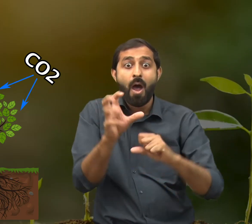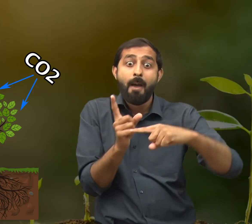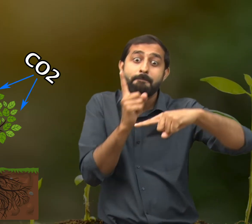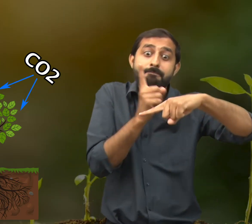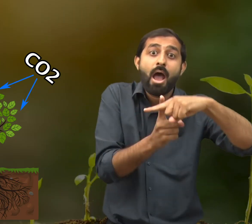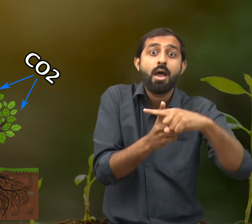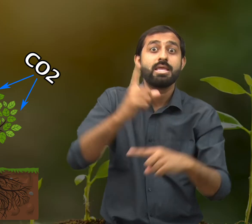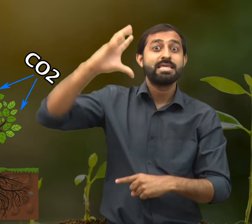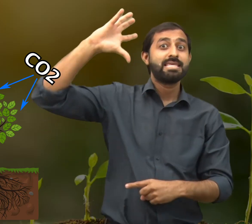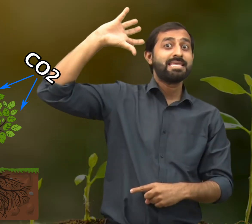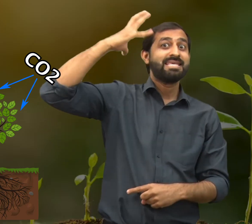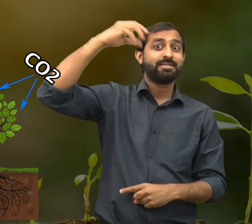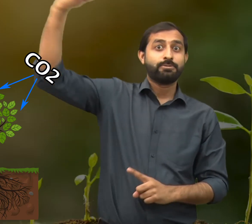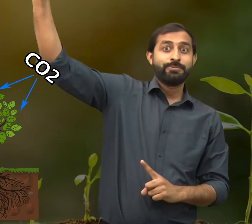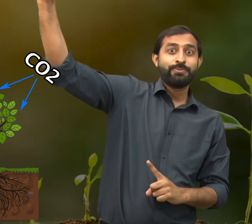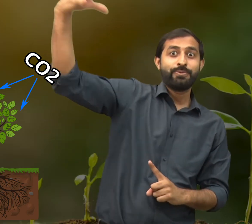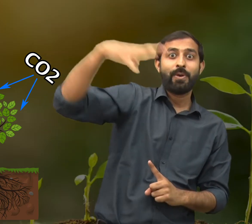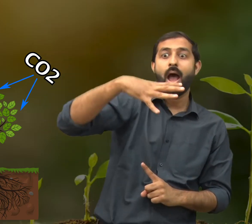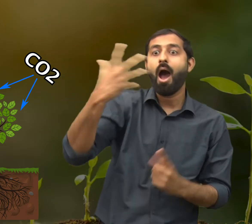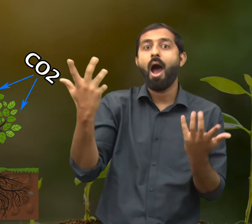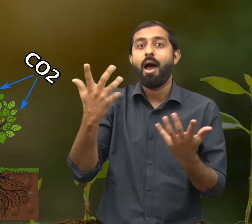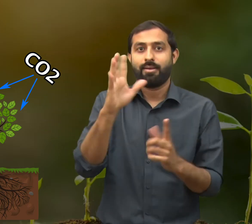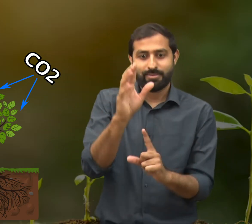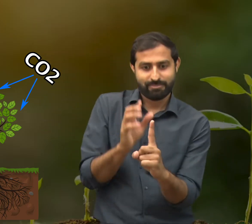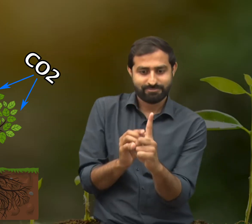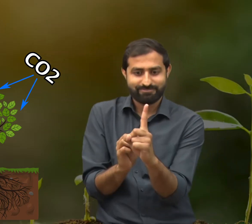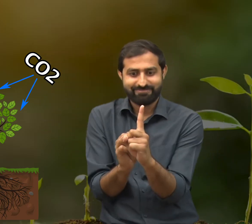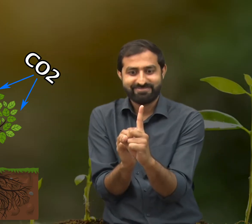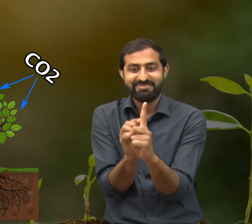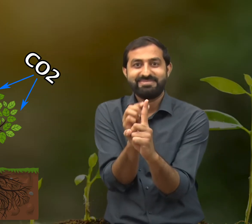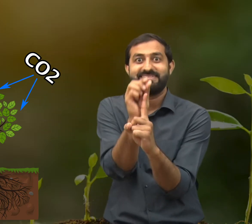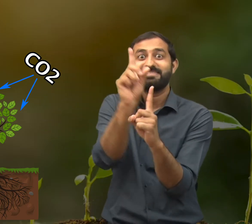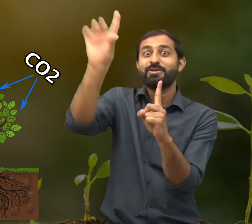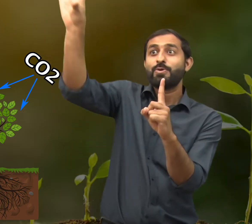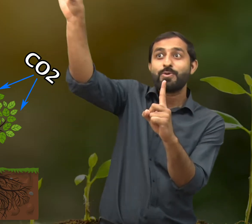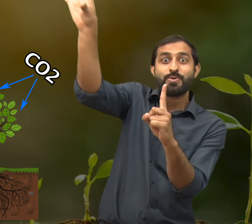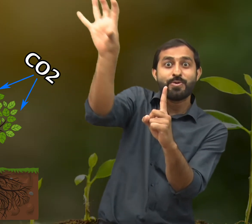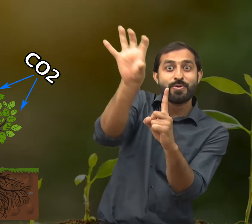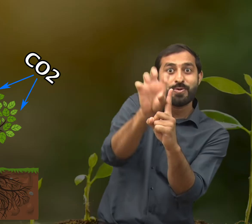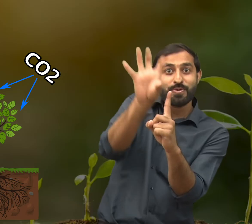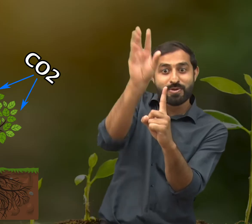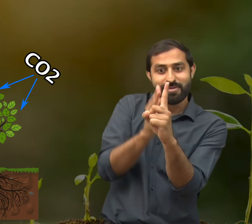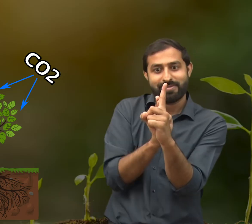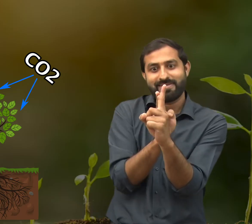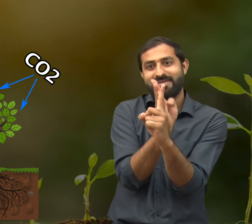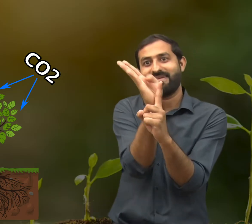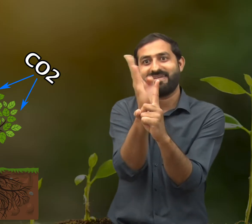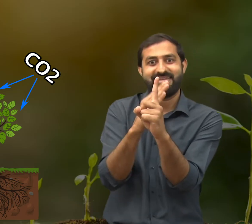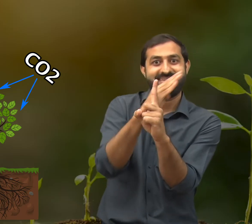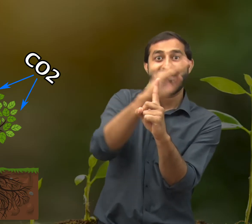dioxide and sunlight is absorbed through chlorophyll. After this, the living tissues spread the